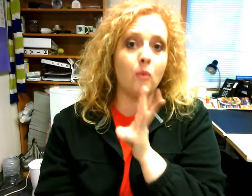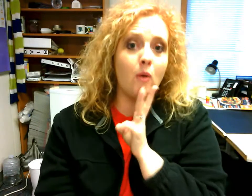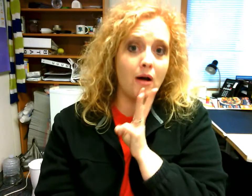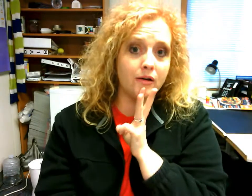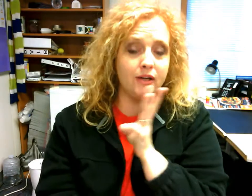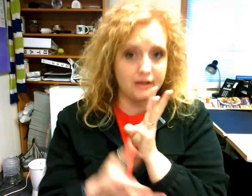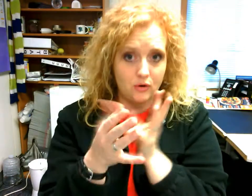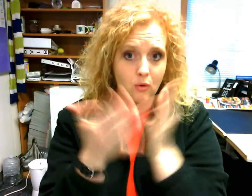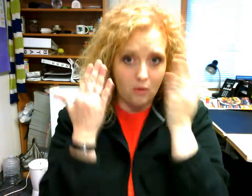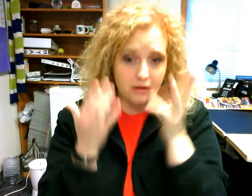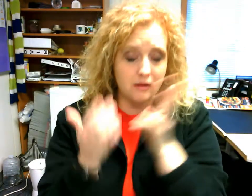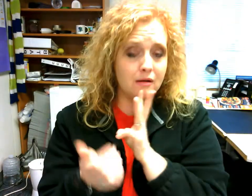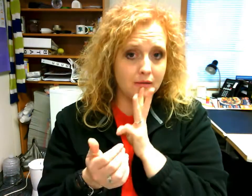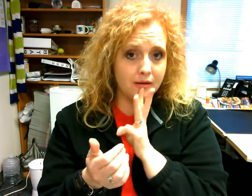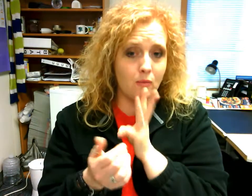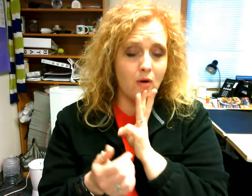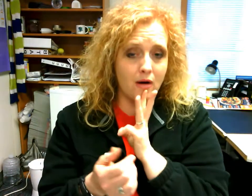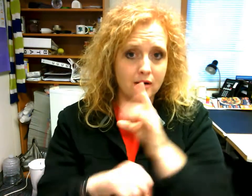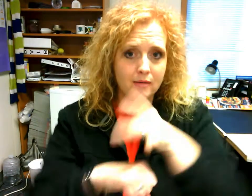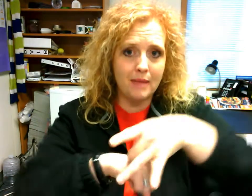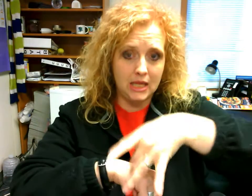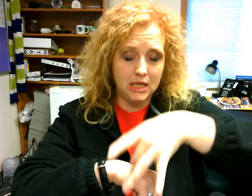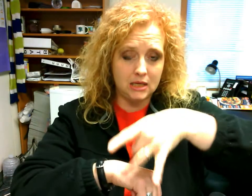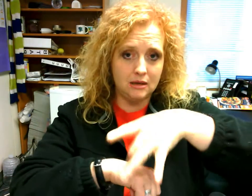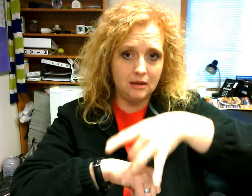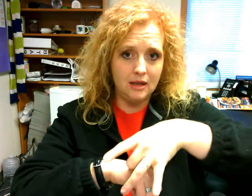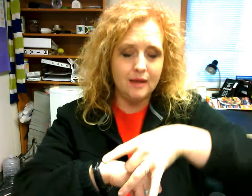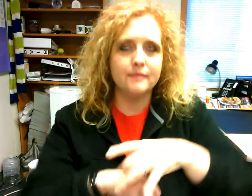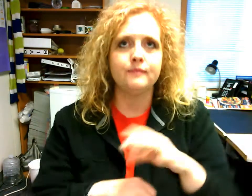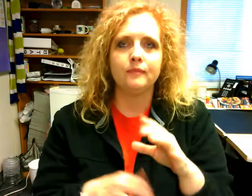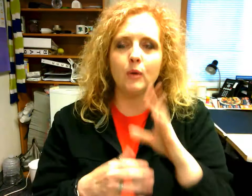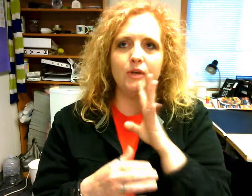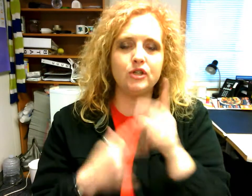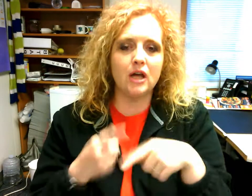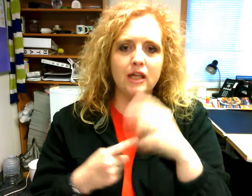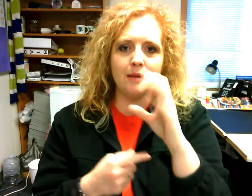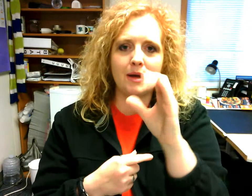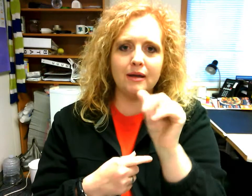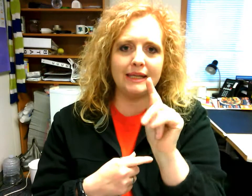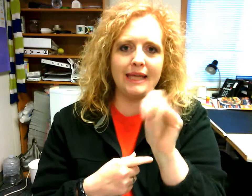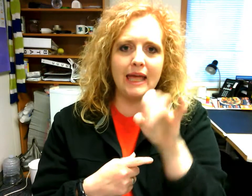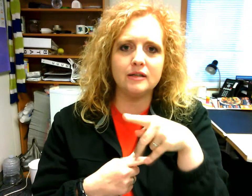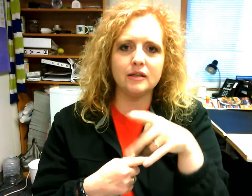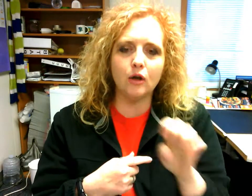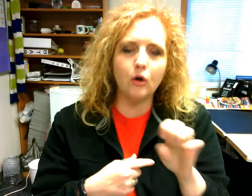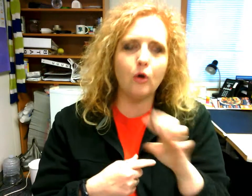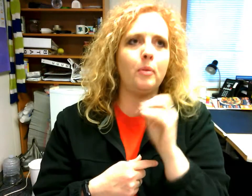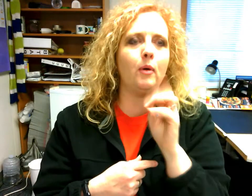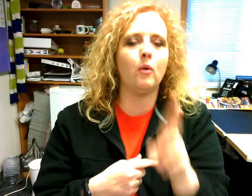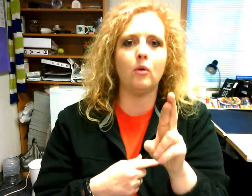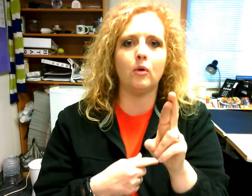water you guys know water okay water to melon when you're talking about cantaloupe or